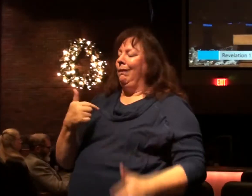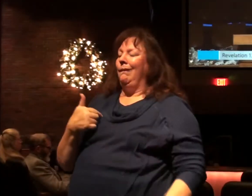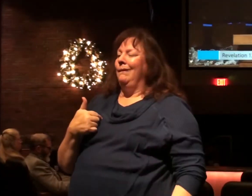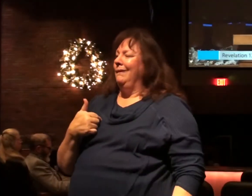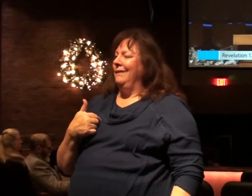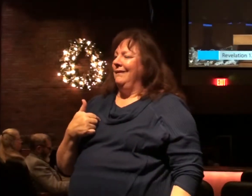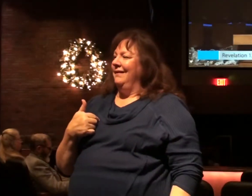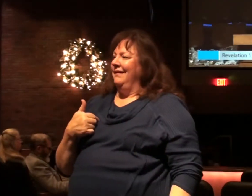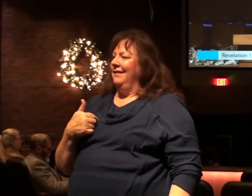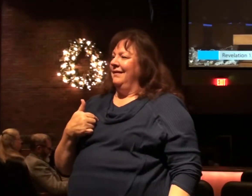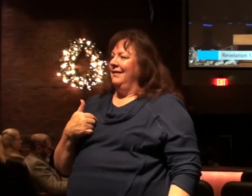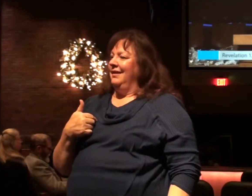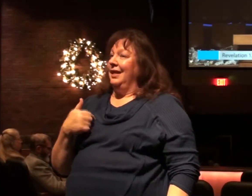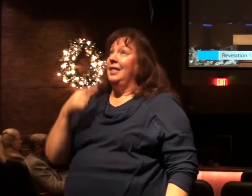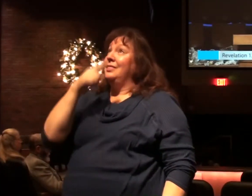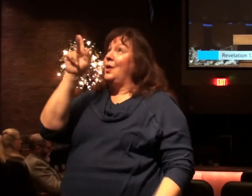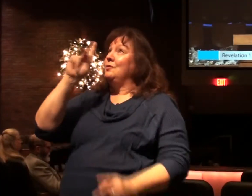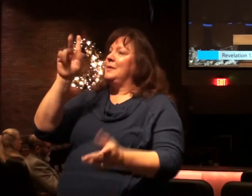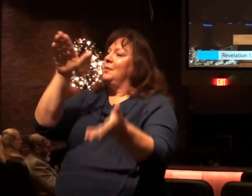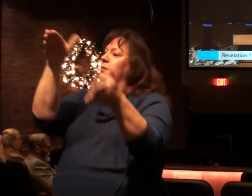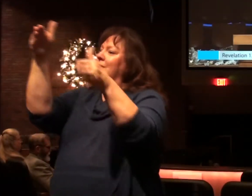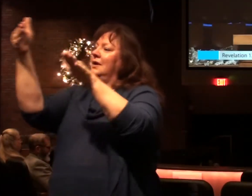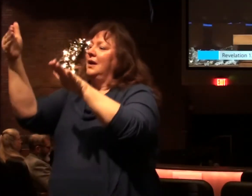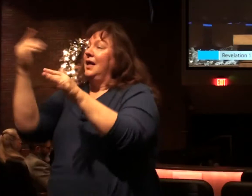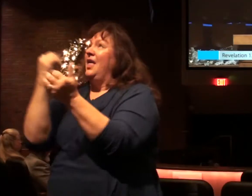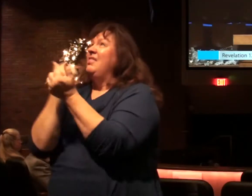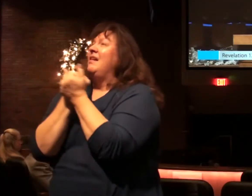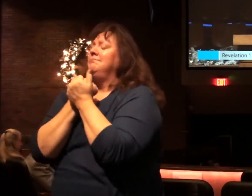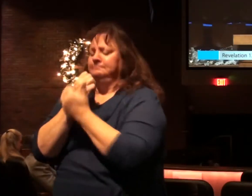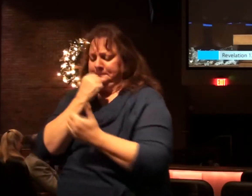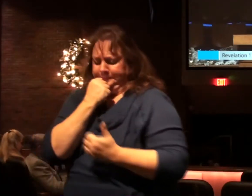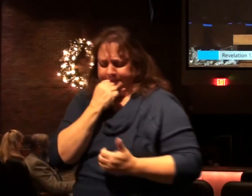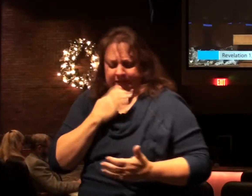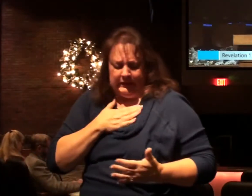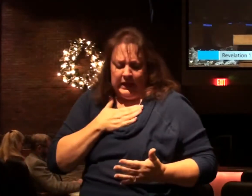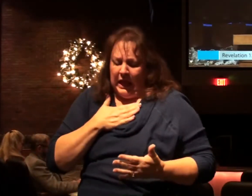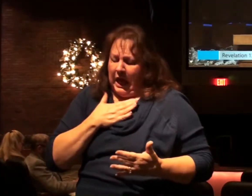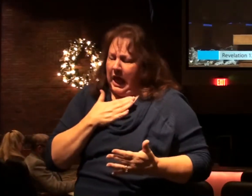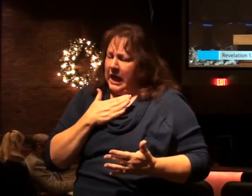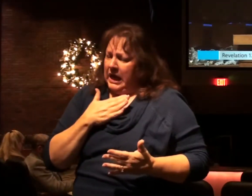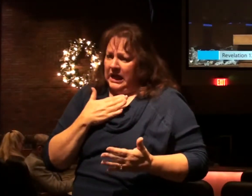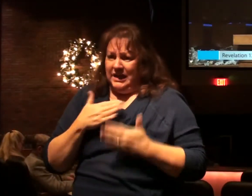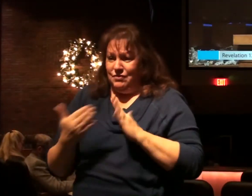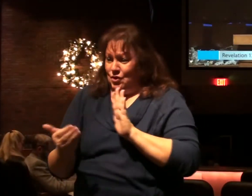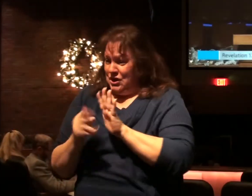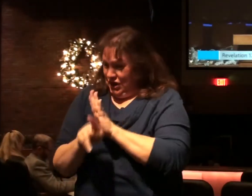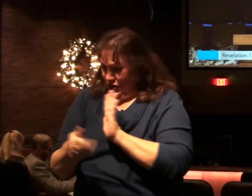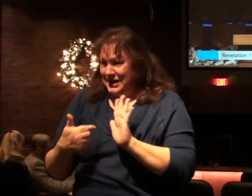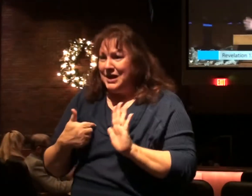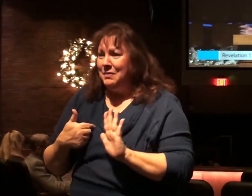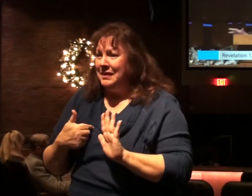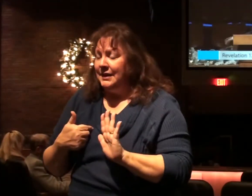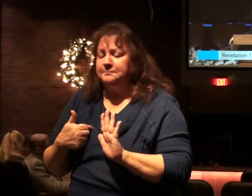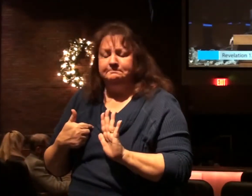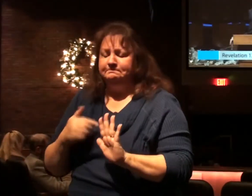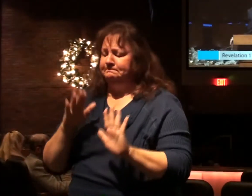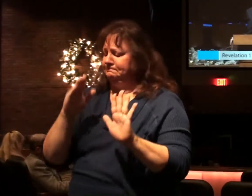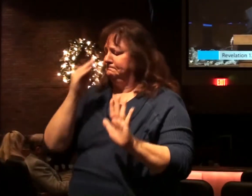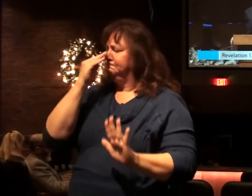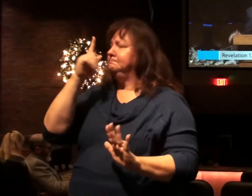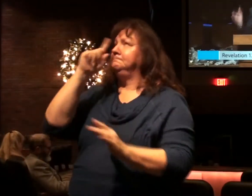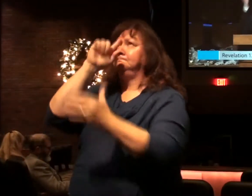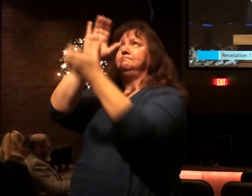these being martyrs, they did not love their life even when faced with death, or even to death.